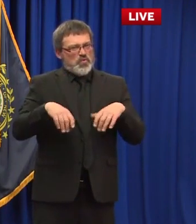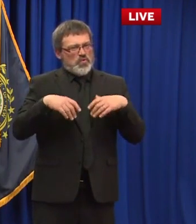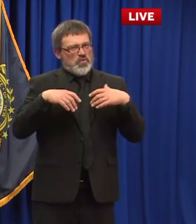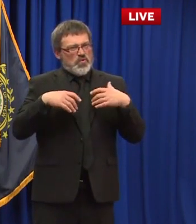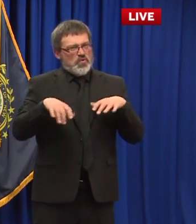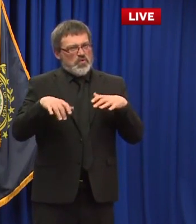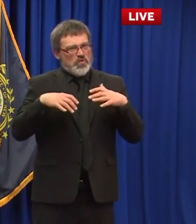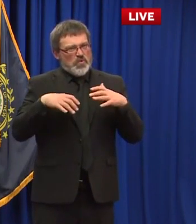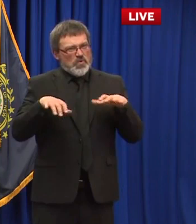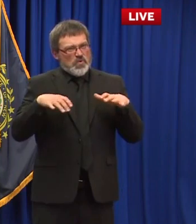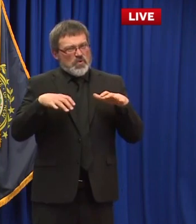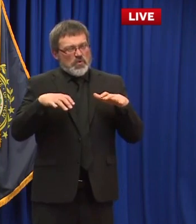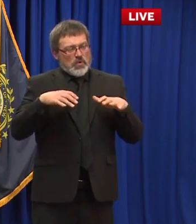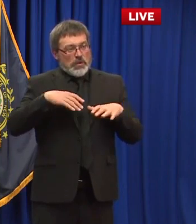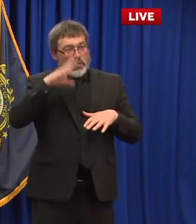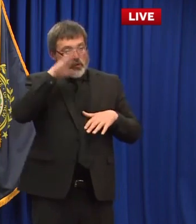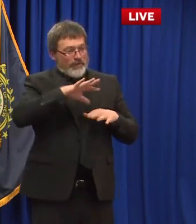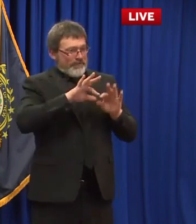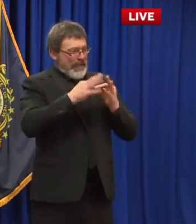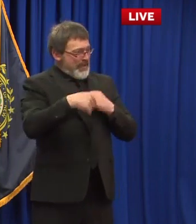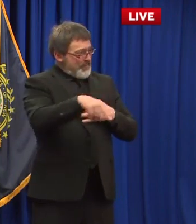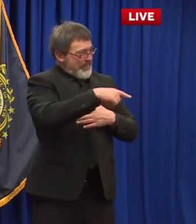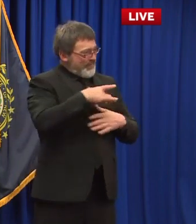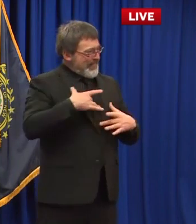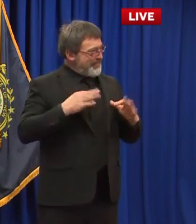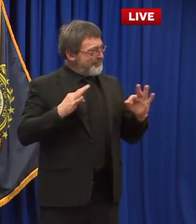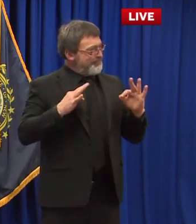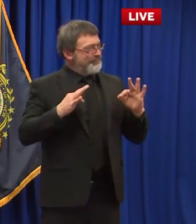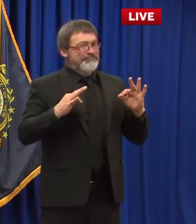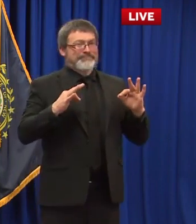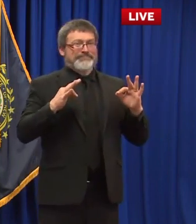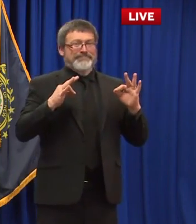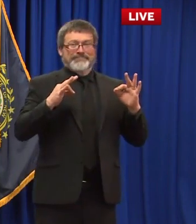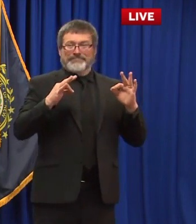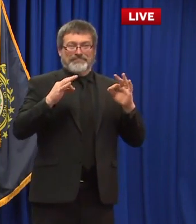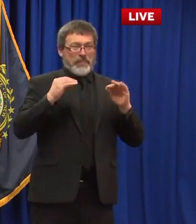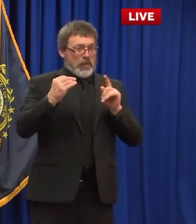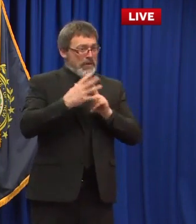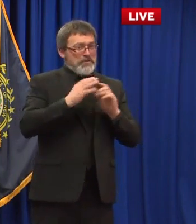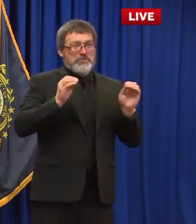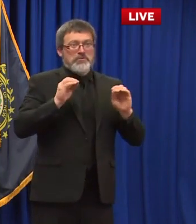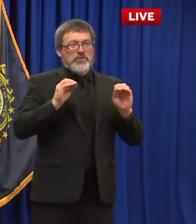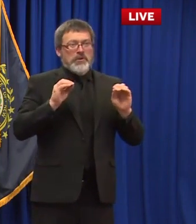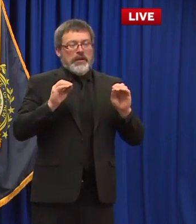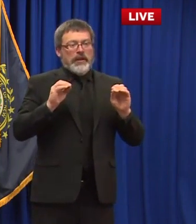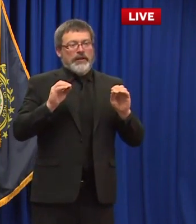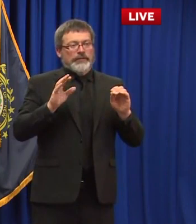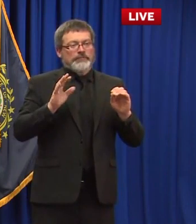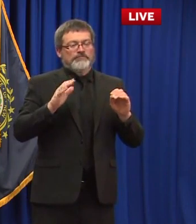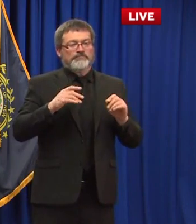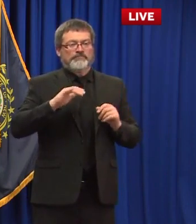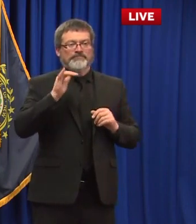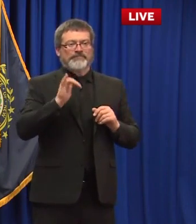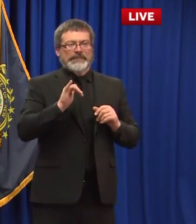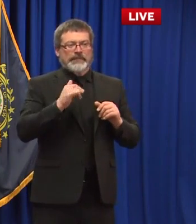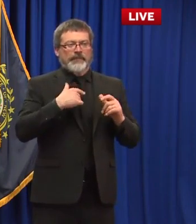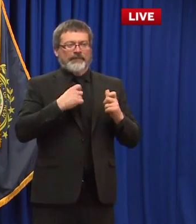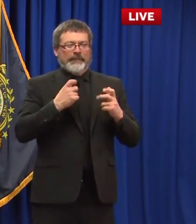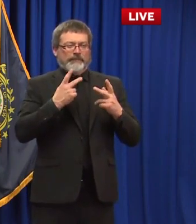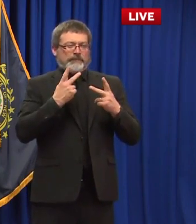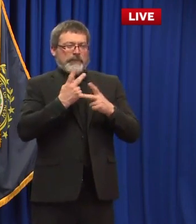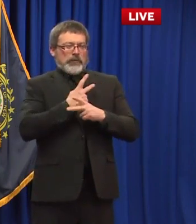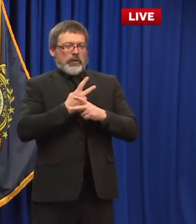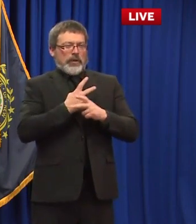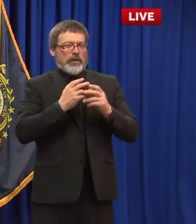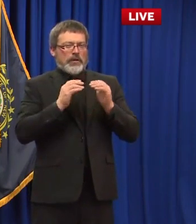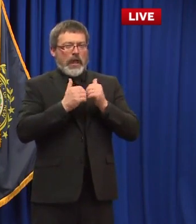wants to see them getting eyes on a loved one is so so important and um and so we're going to be looking at some of those models that are currently being implemented i think in parts of